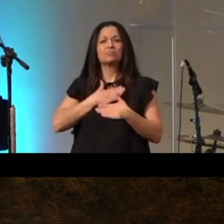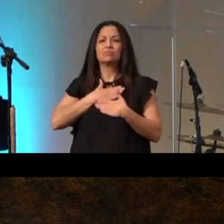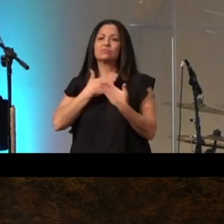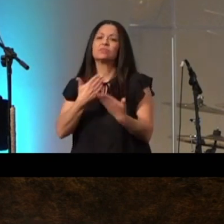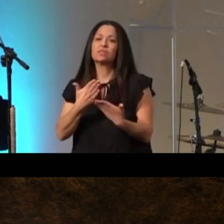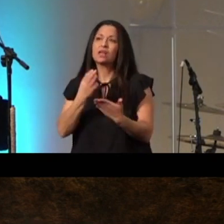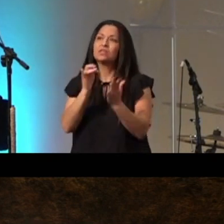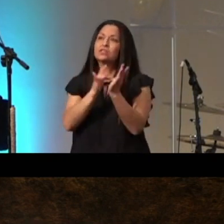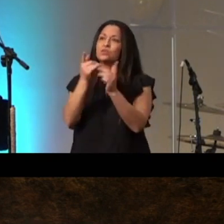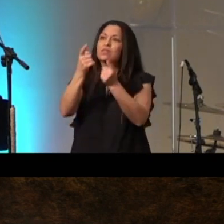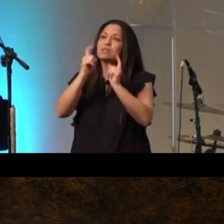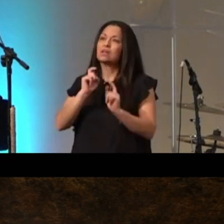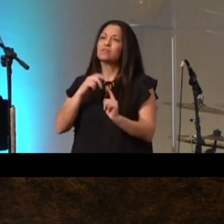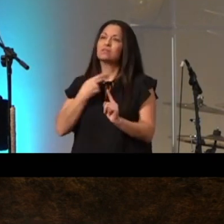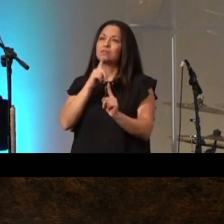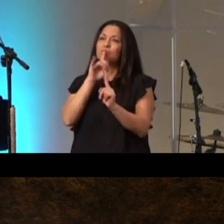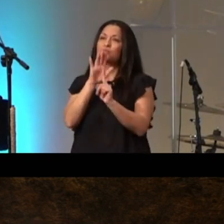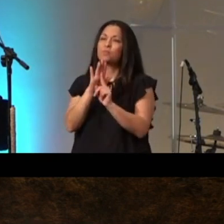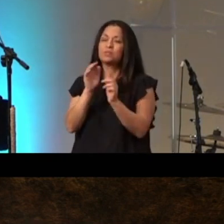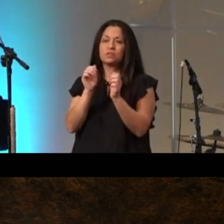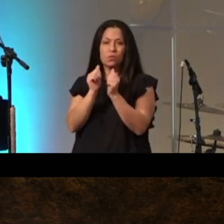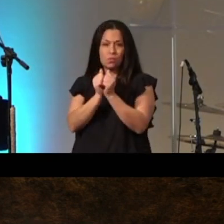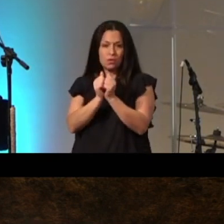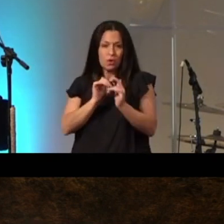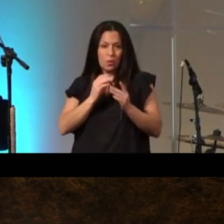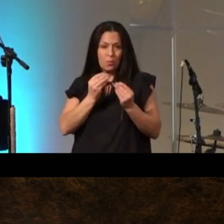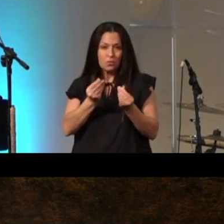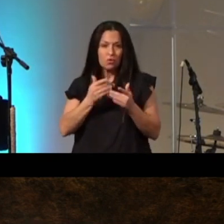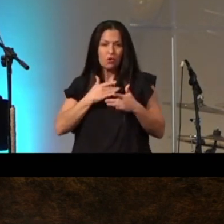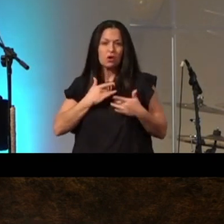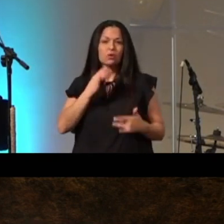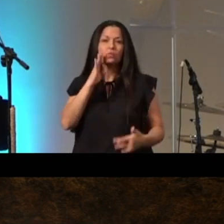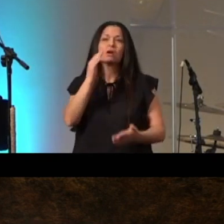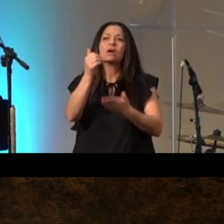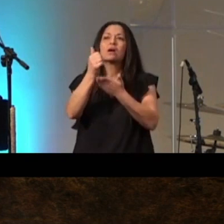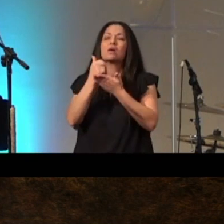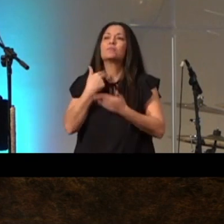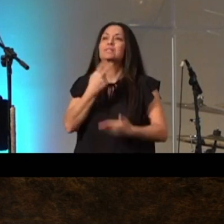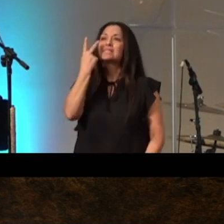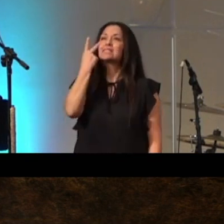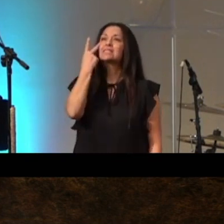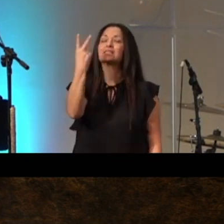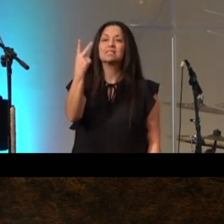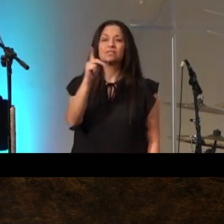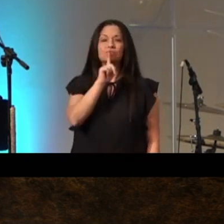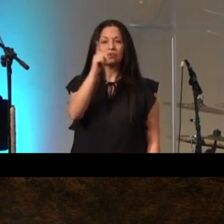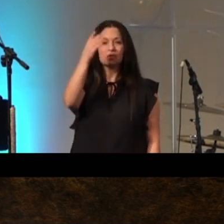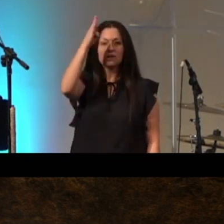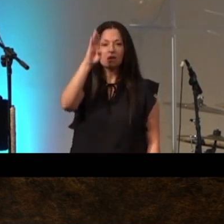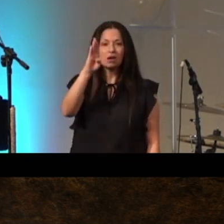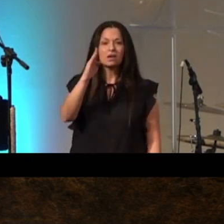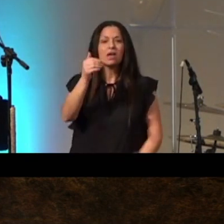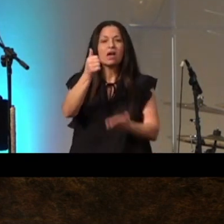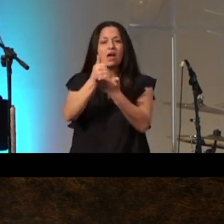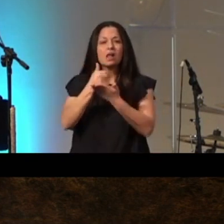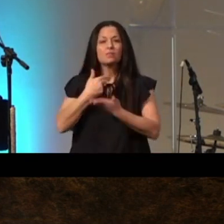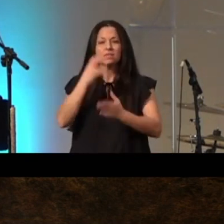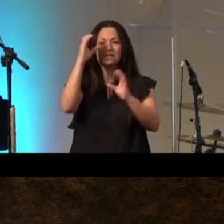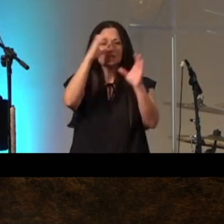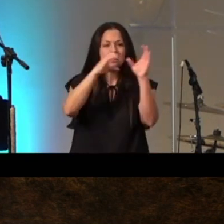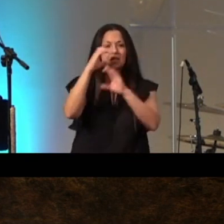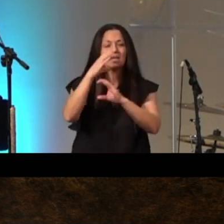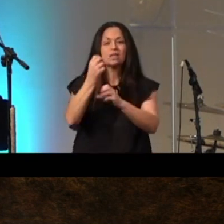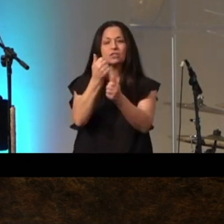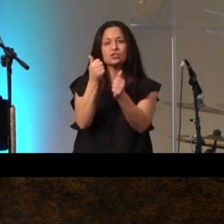that the pure in heart would see god and so jesus help us to understand what that means help us to seek and